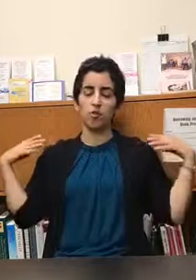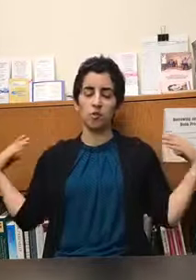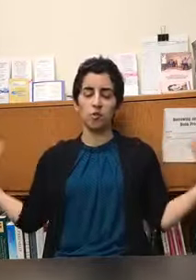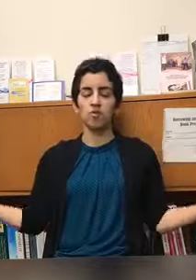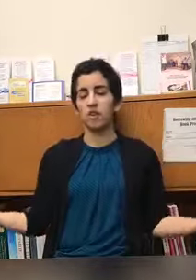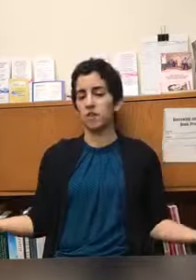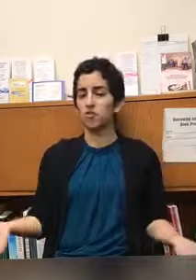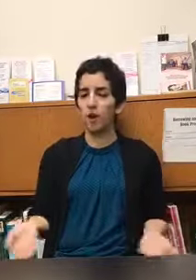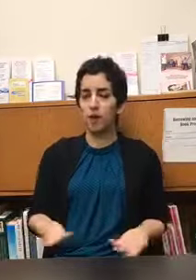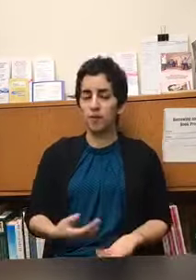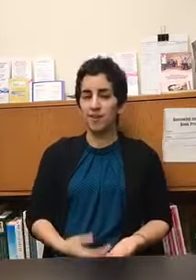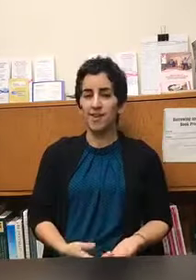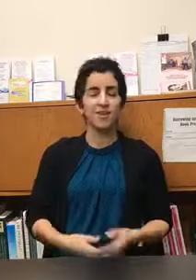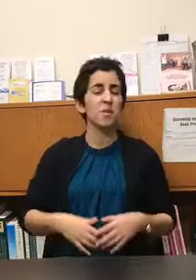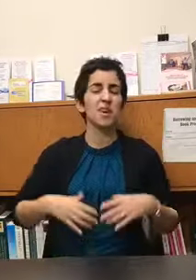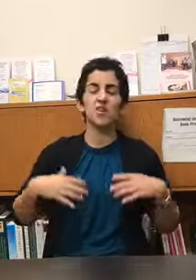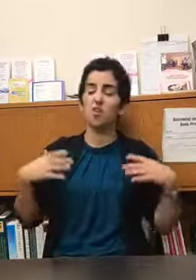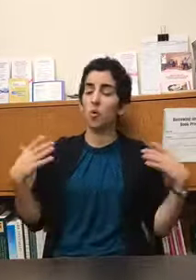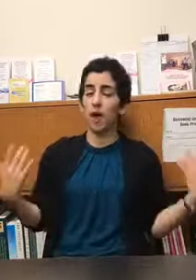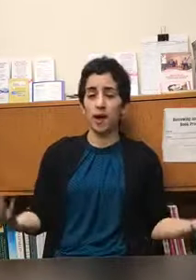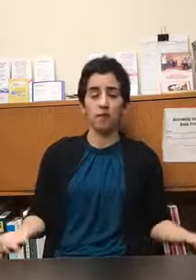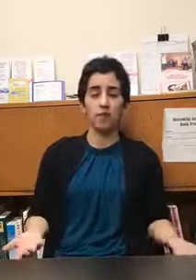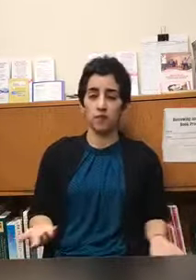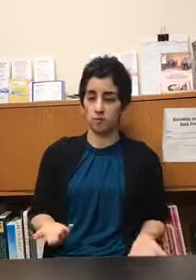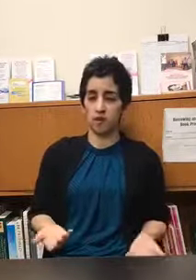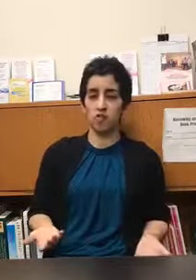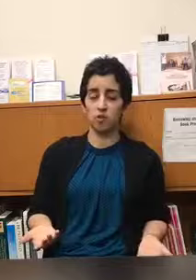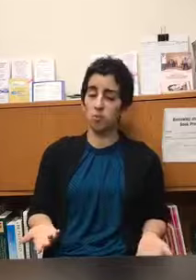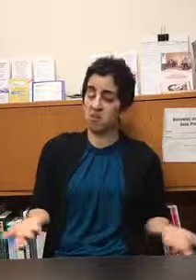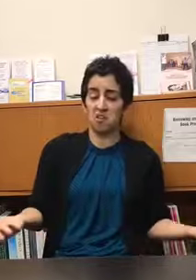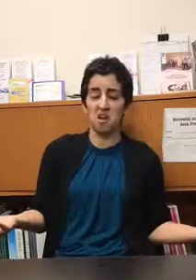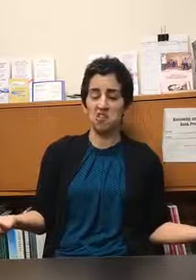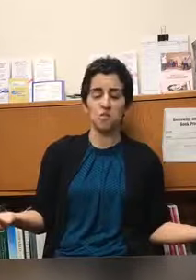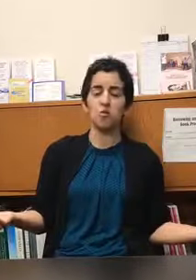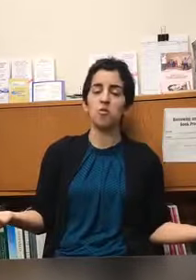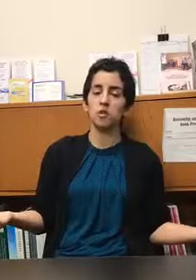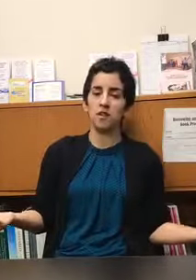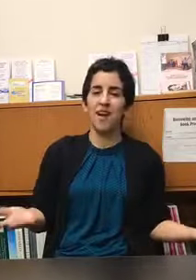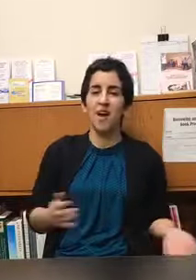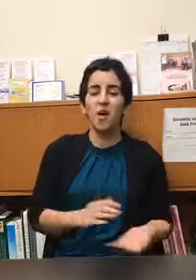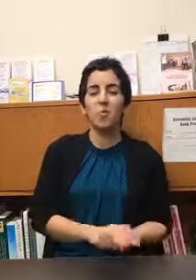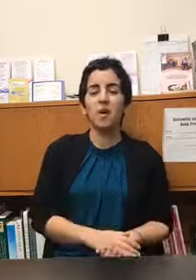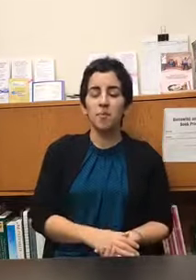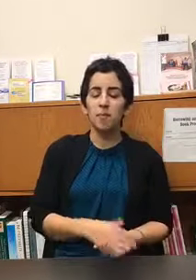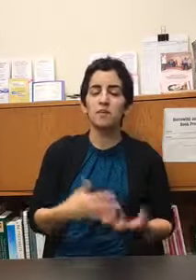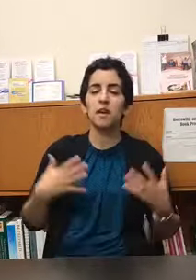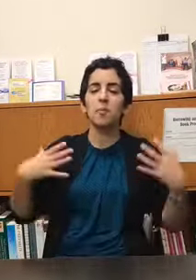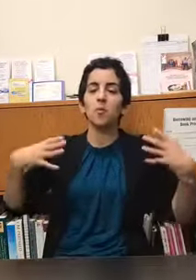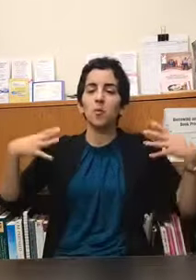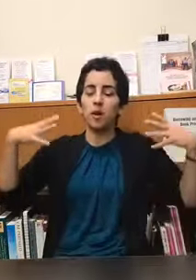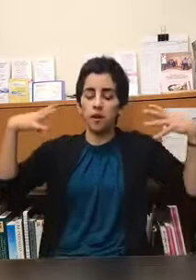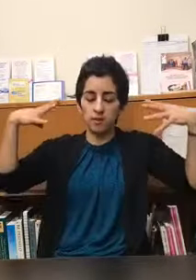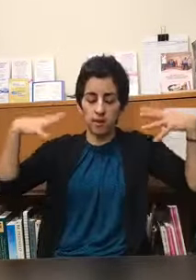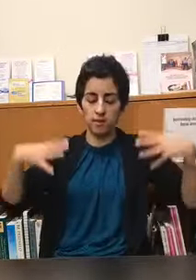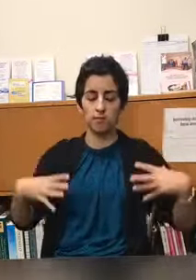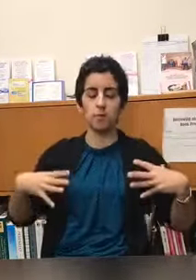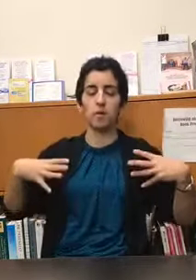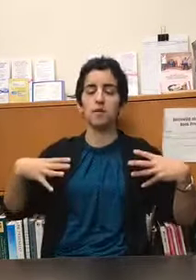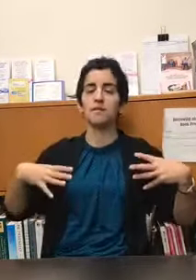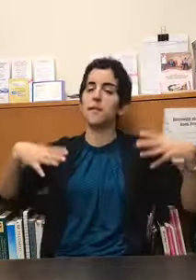are gently dropped it doesn't mean i don't have physical tension i do but it means that i'm really some